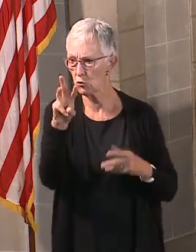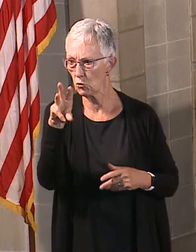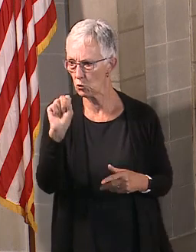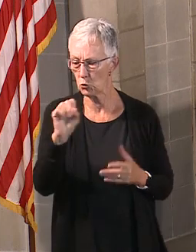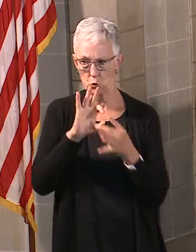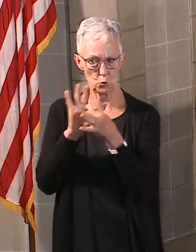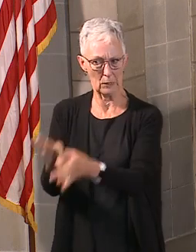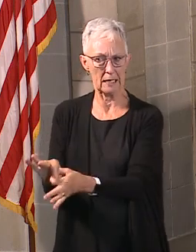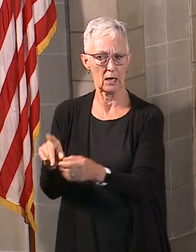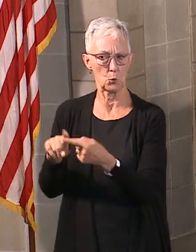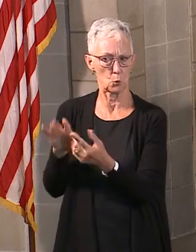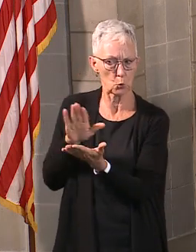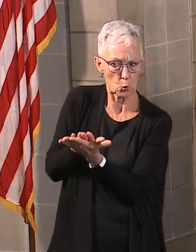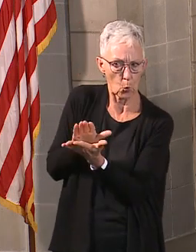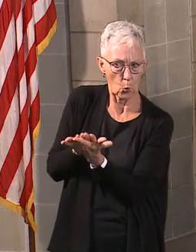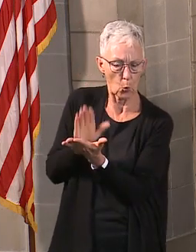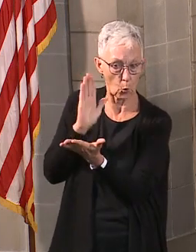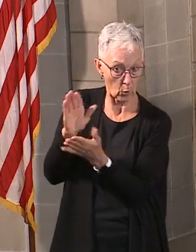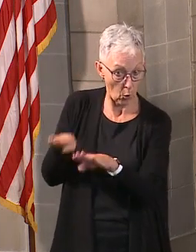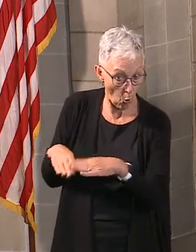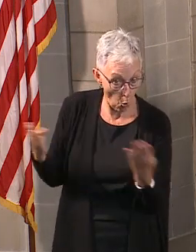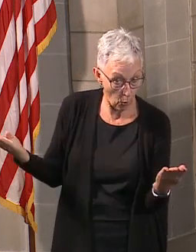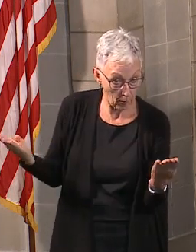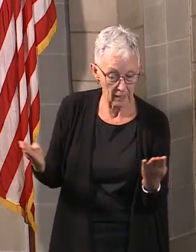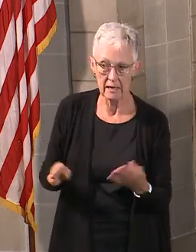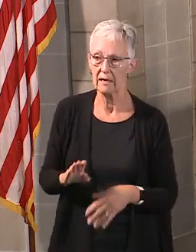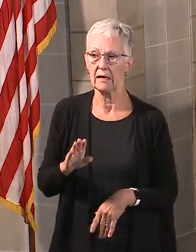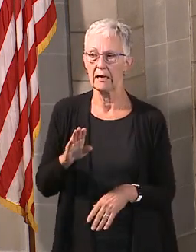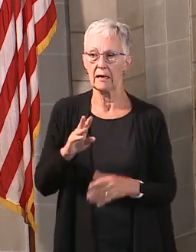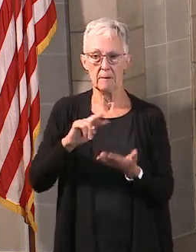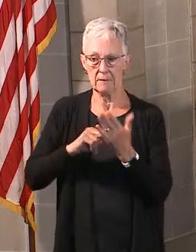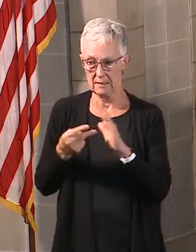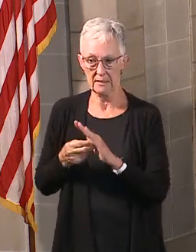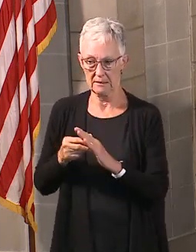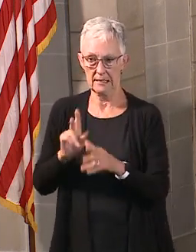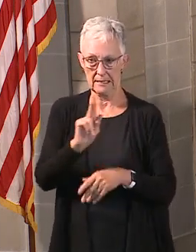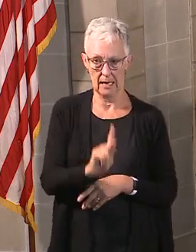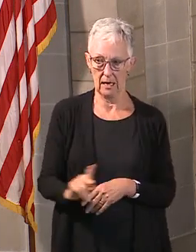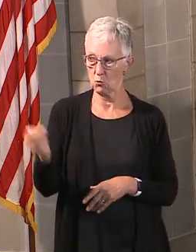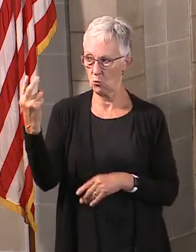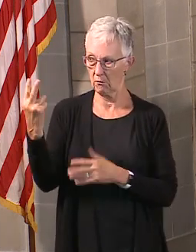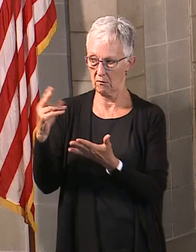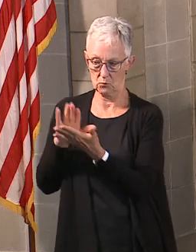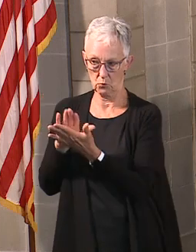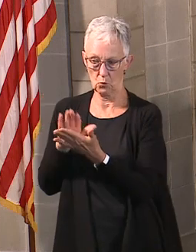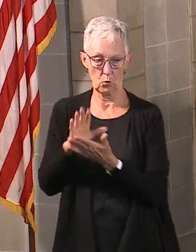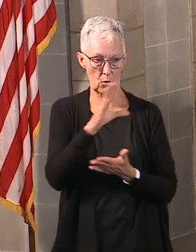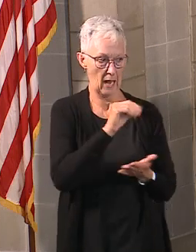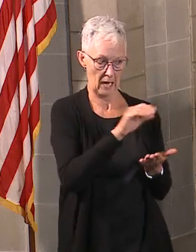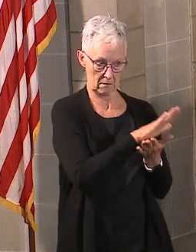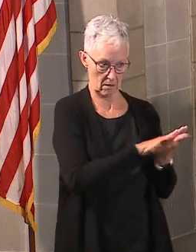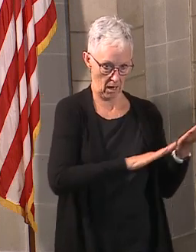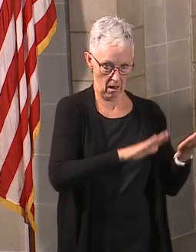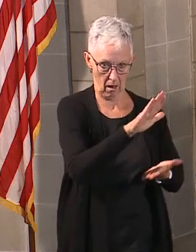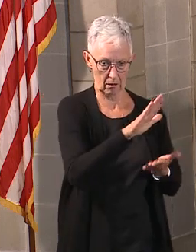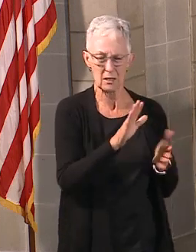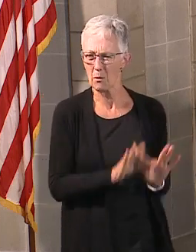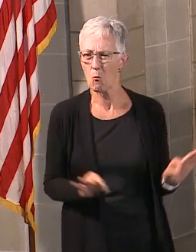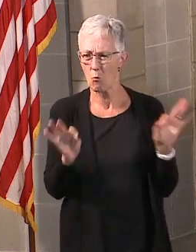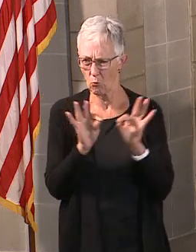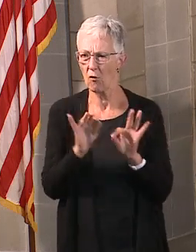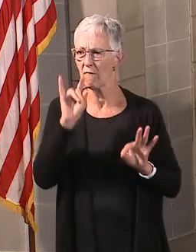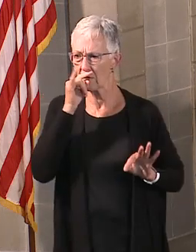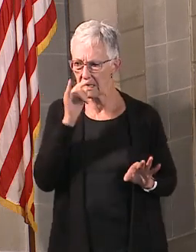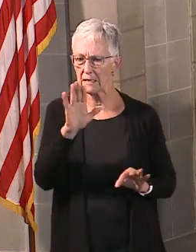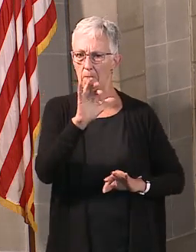back to school, whether that's K-12 or higher education, it's important that we get kids back in classrooms.